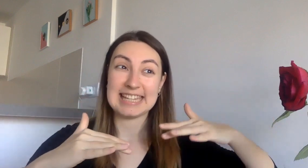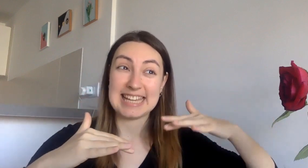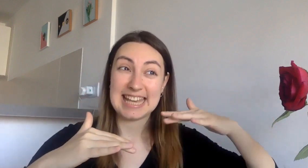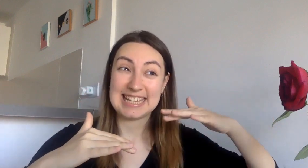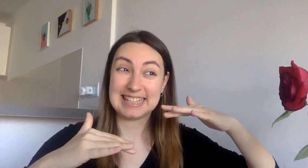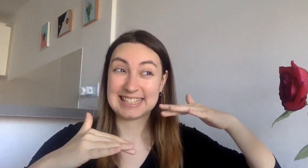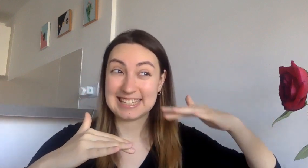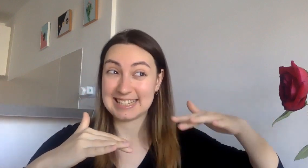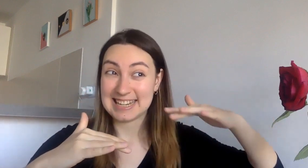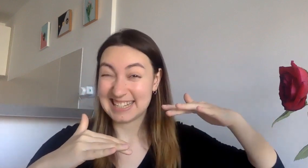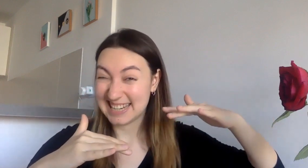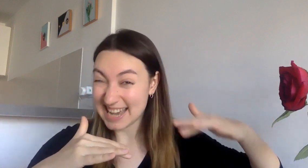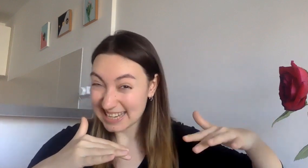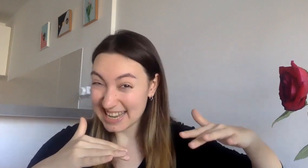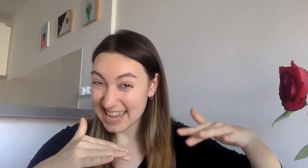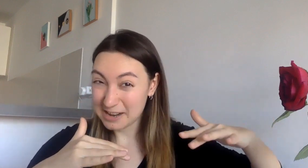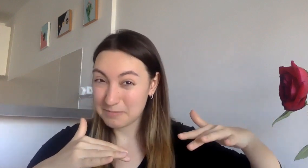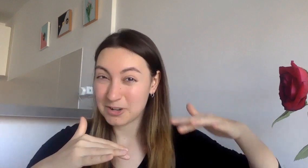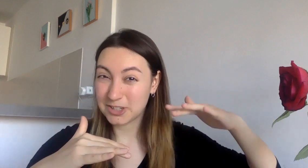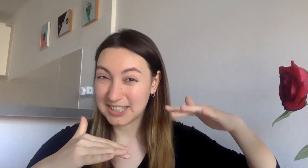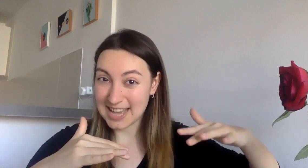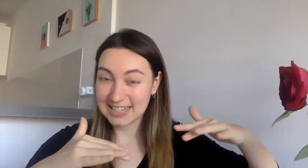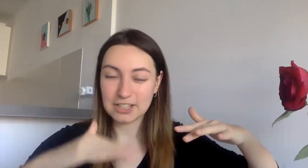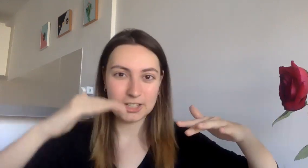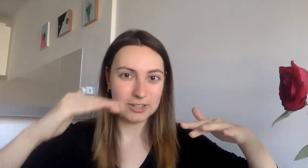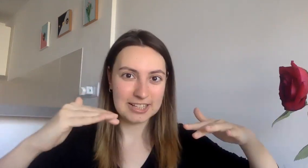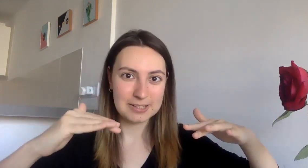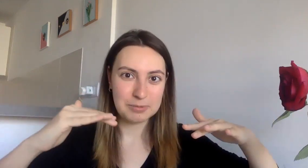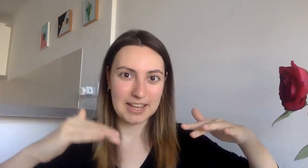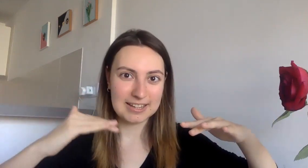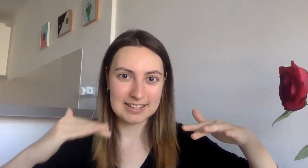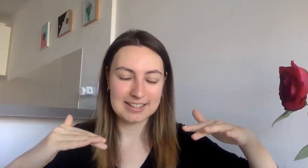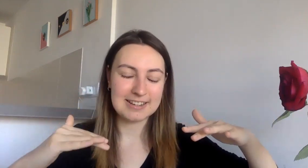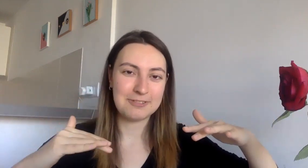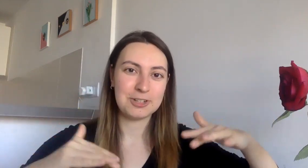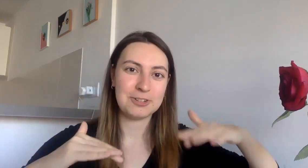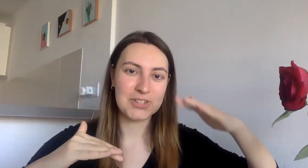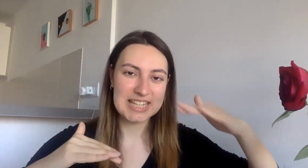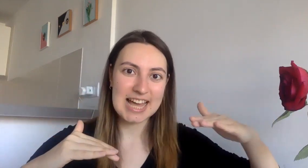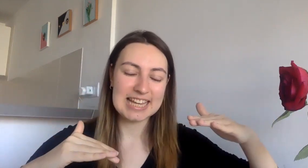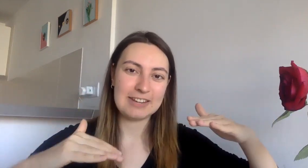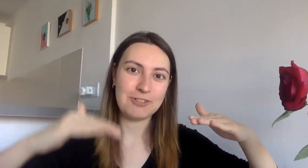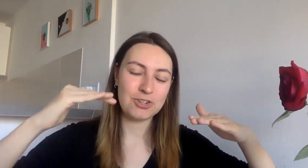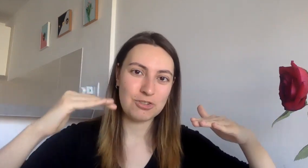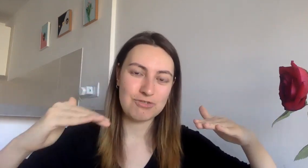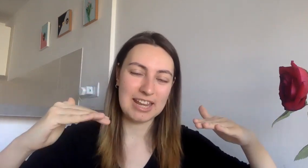like starting at nine a.m got nine nobody in spain in the afternoons at nine and finish at three